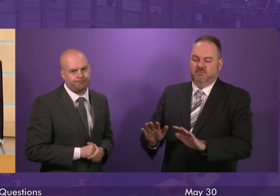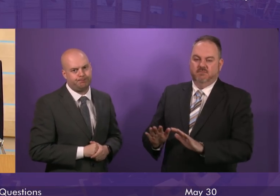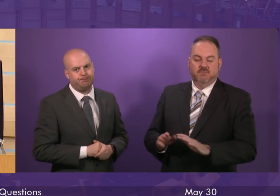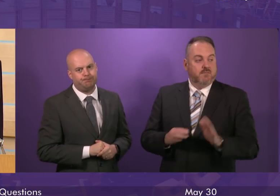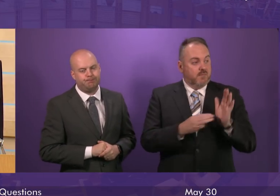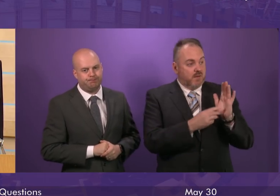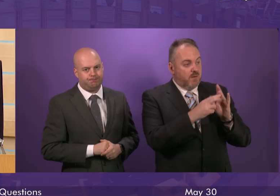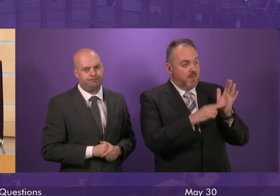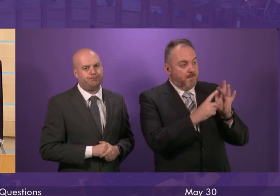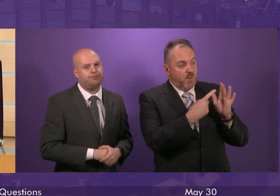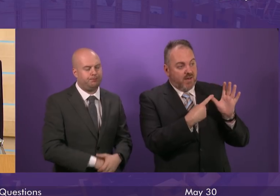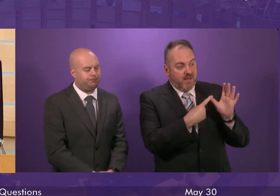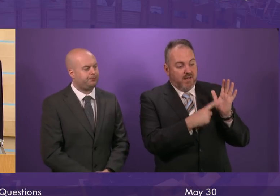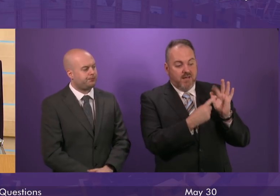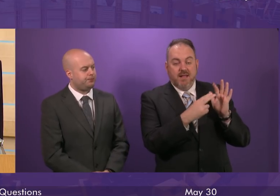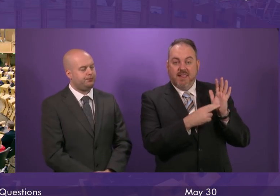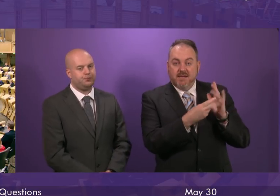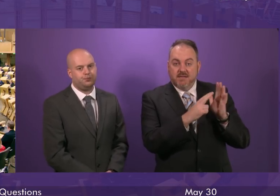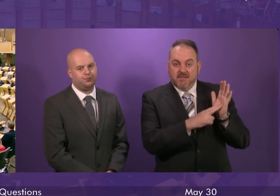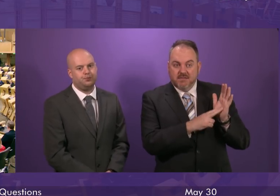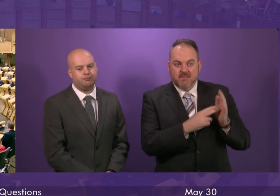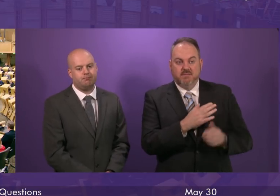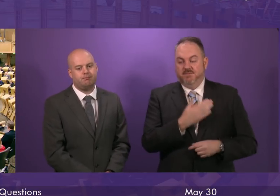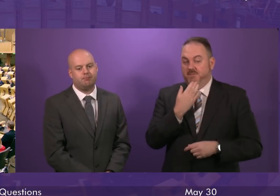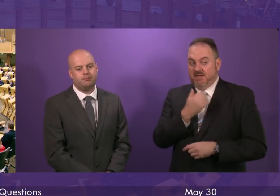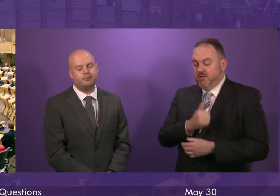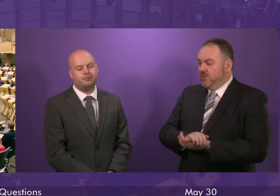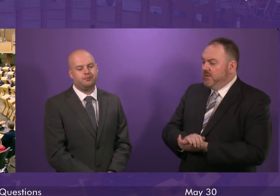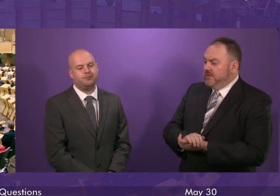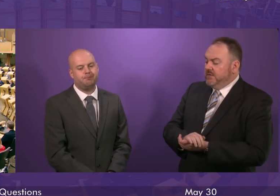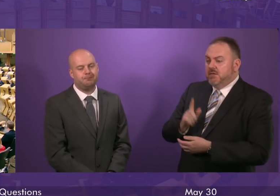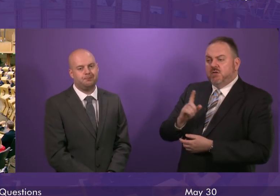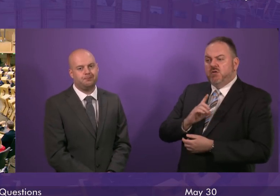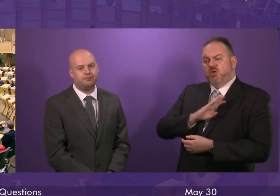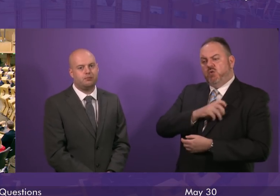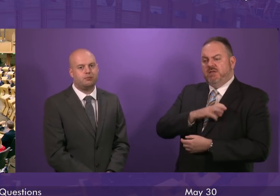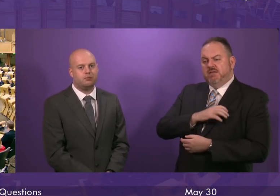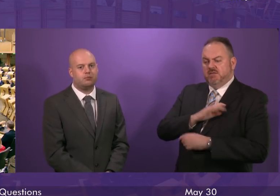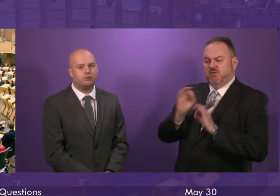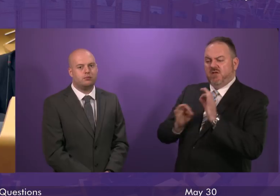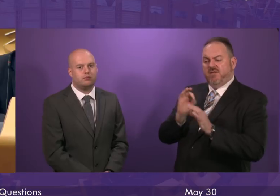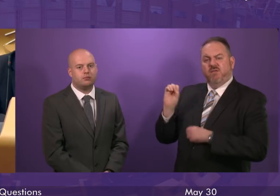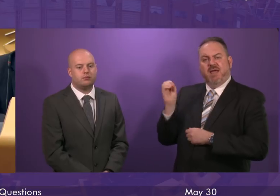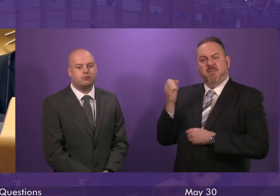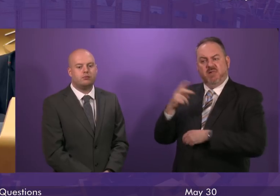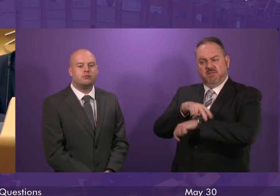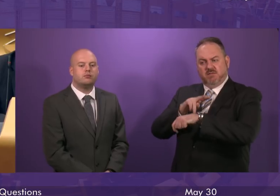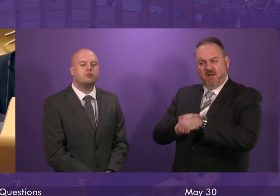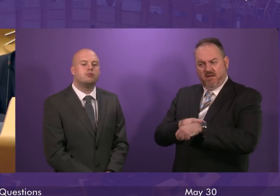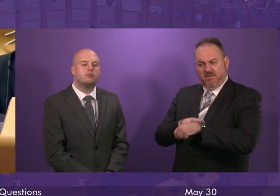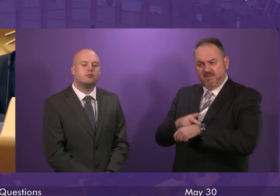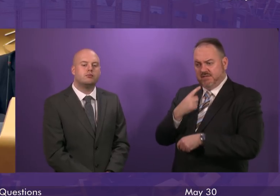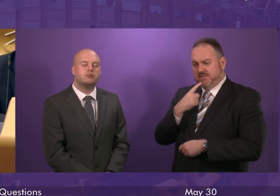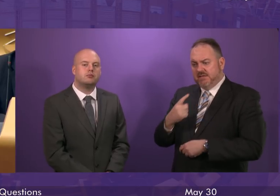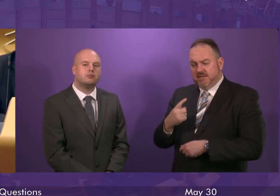Monica Lennon to be followed by Gillian Martin Monica Lennon Thank you A unison survey of Scottish ambulance service staff has found that extra